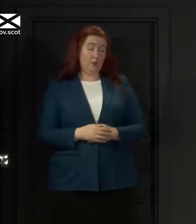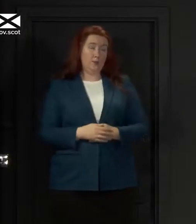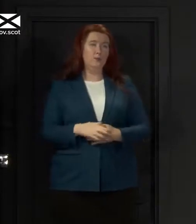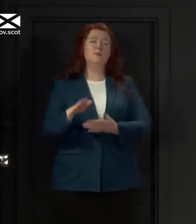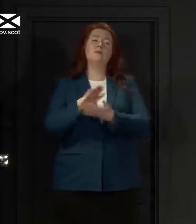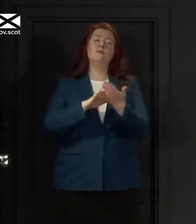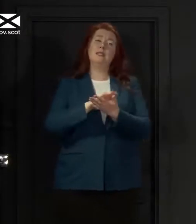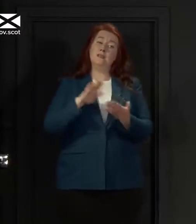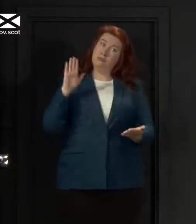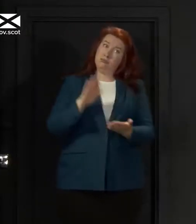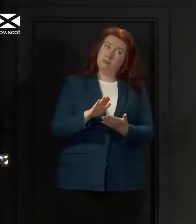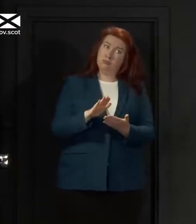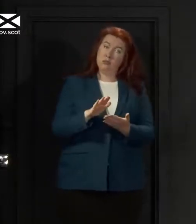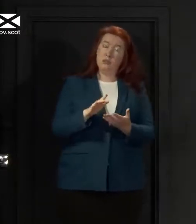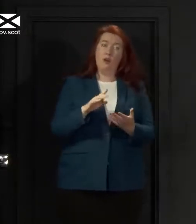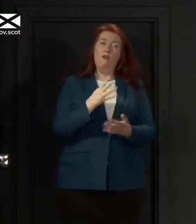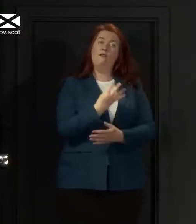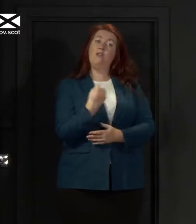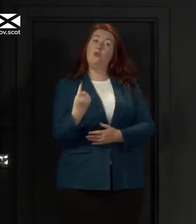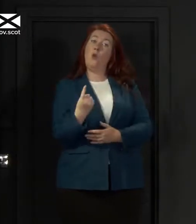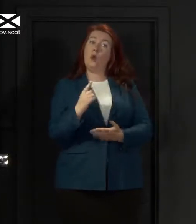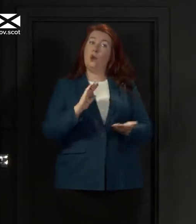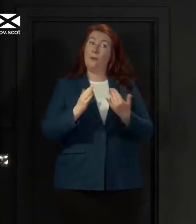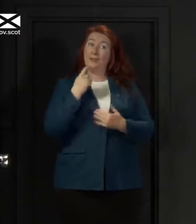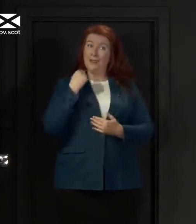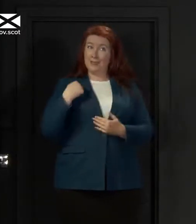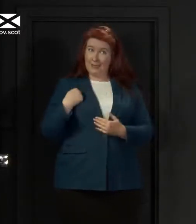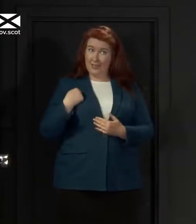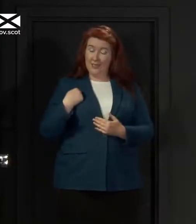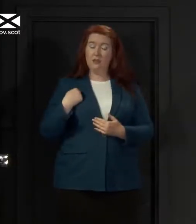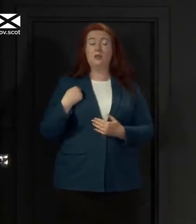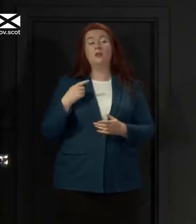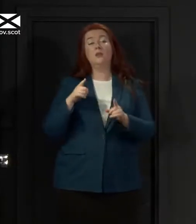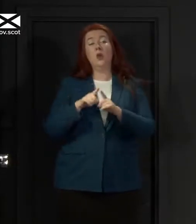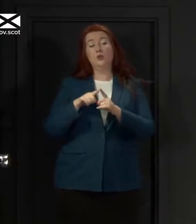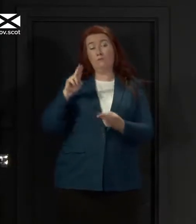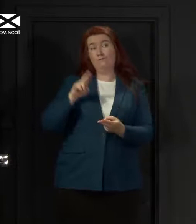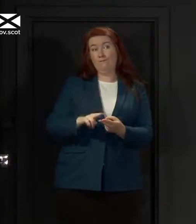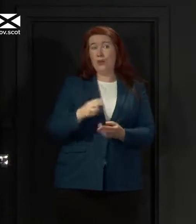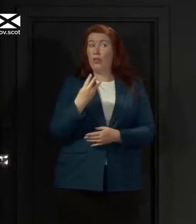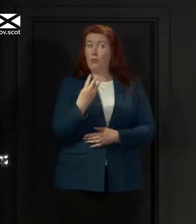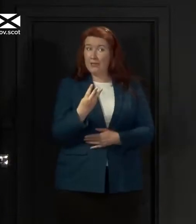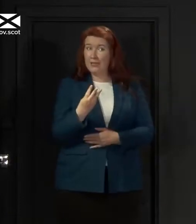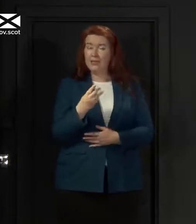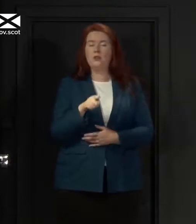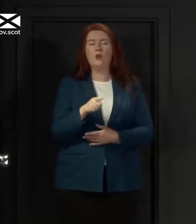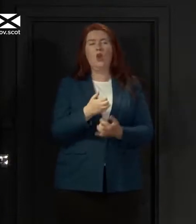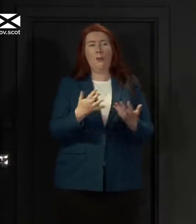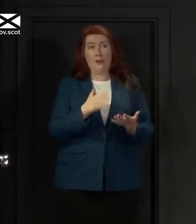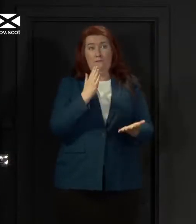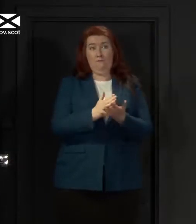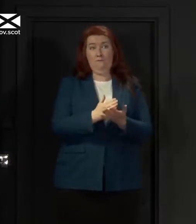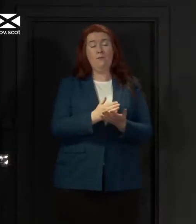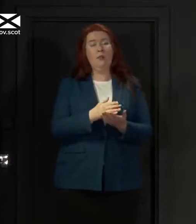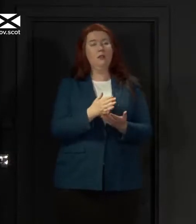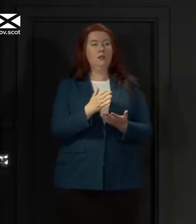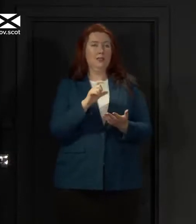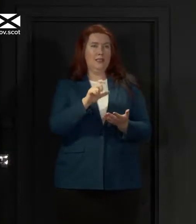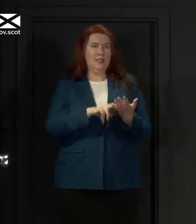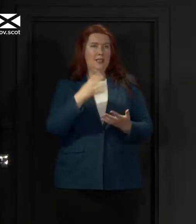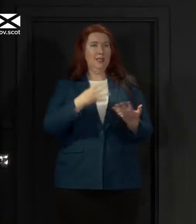total reduction of 41 since yesterday, including a decrease of three in the number of confirmed cases.